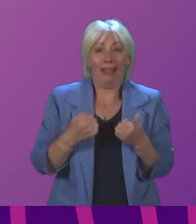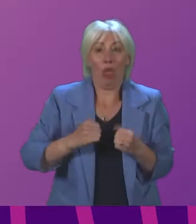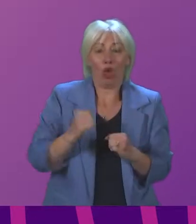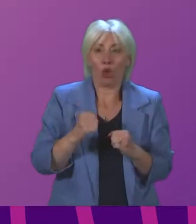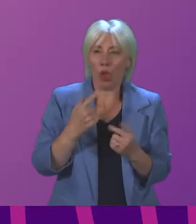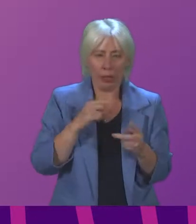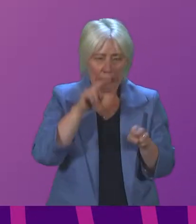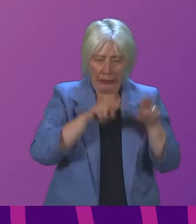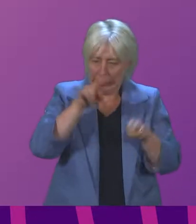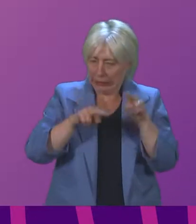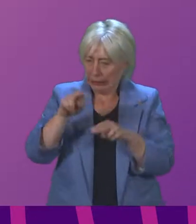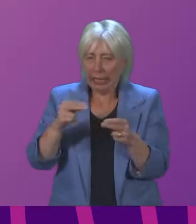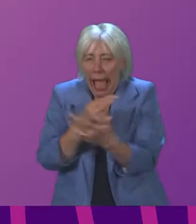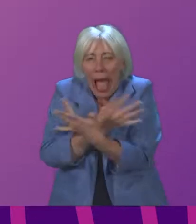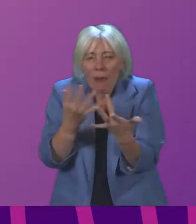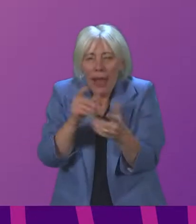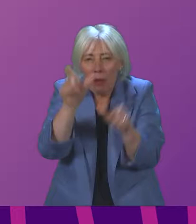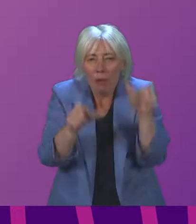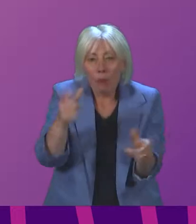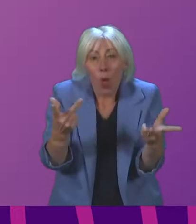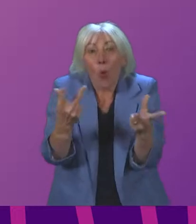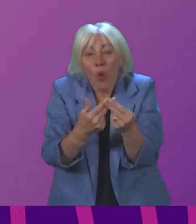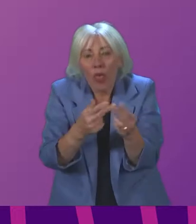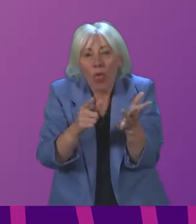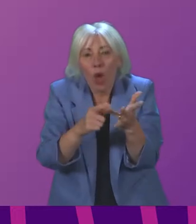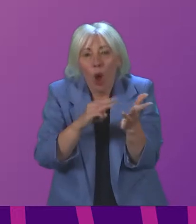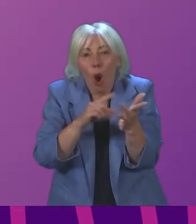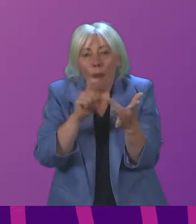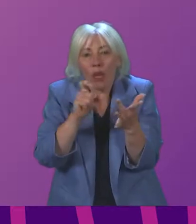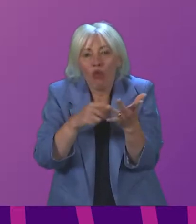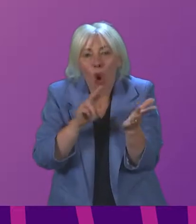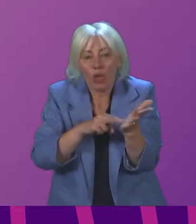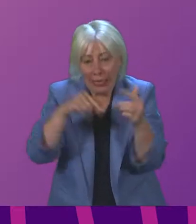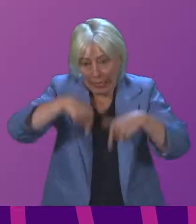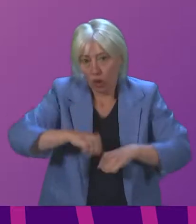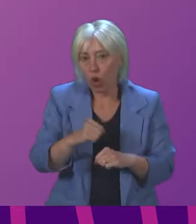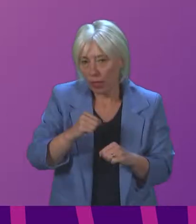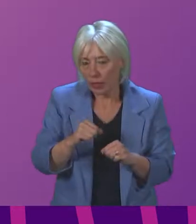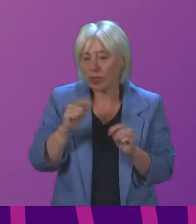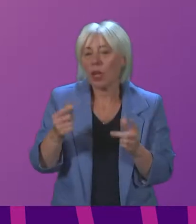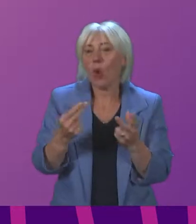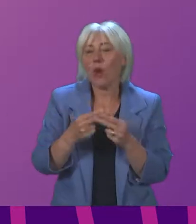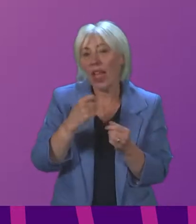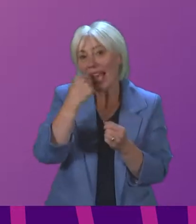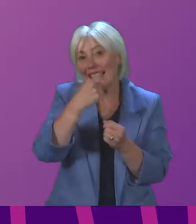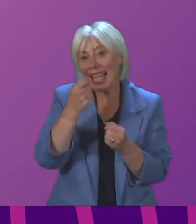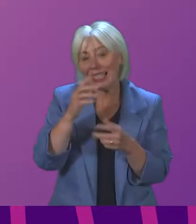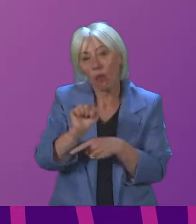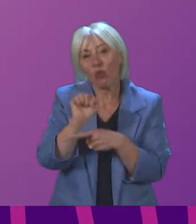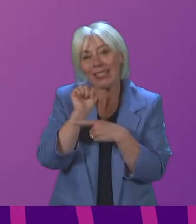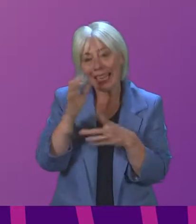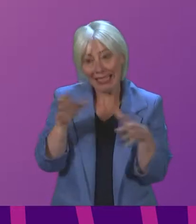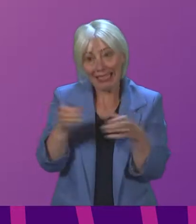to assess how many cases of Omicron there are likely to be in Scotland, and they, together with local test and protect teams, will work to